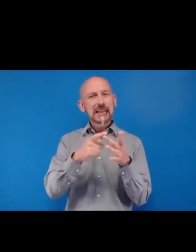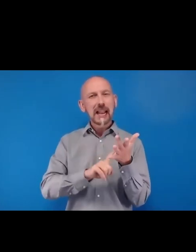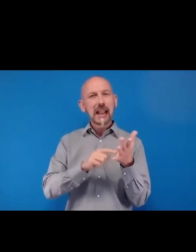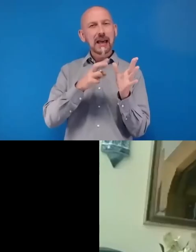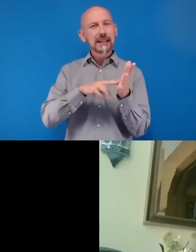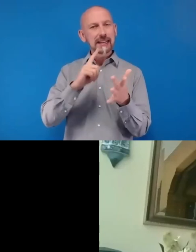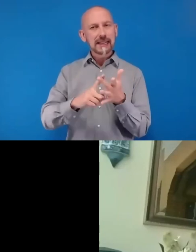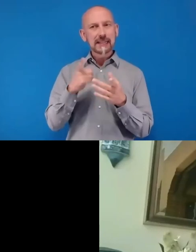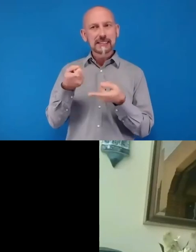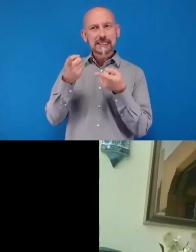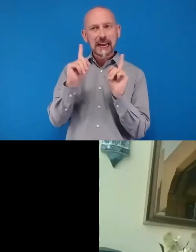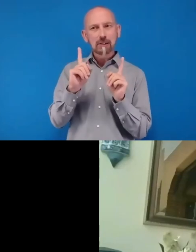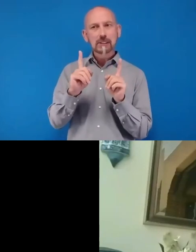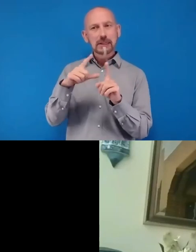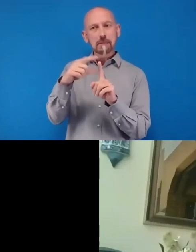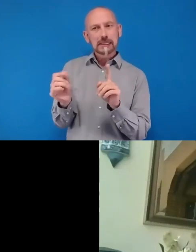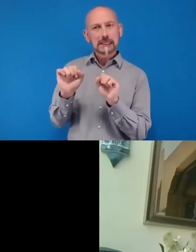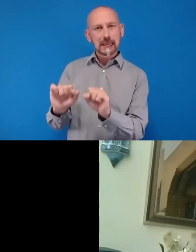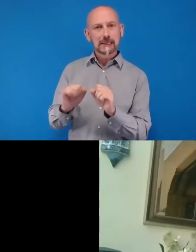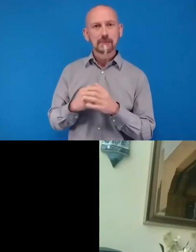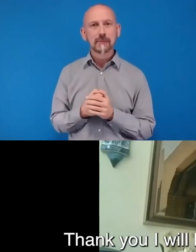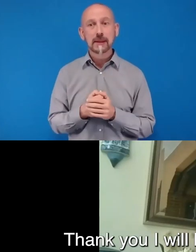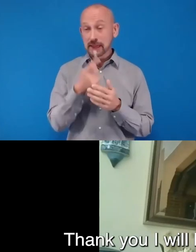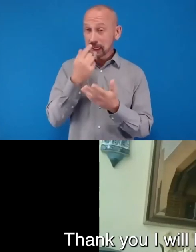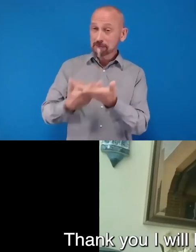some of your reflections working in eye care in Pakistan?